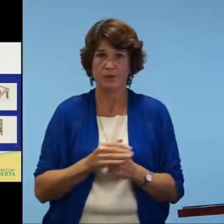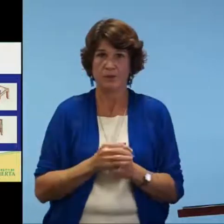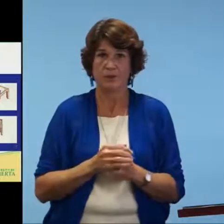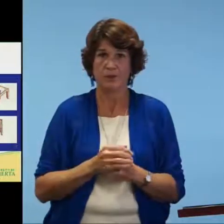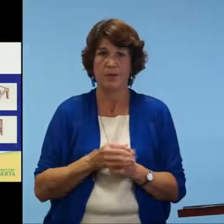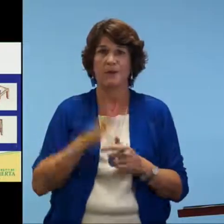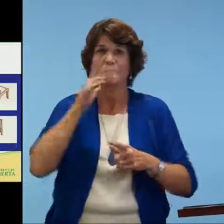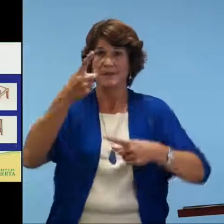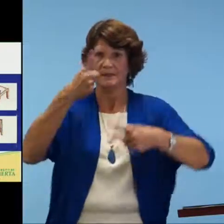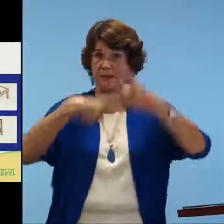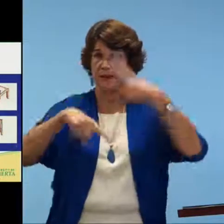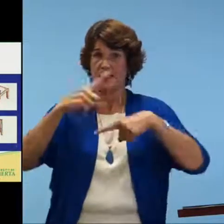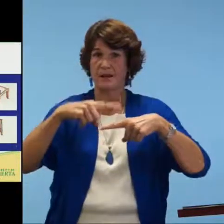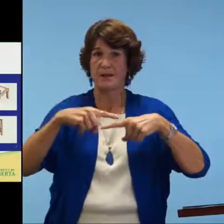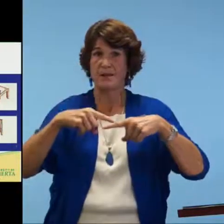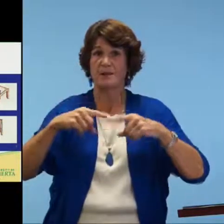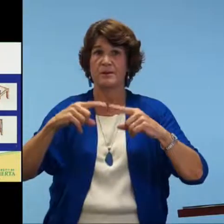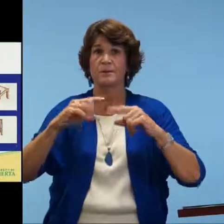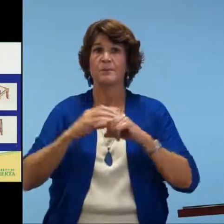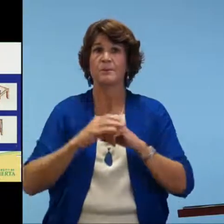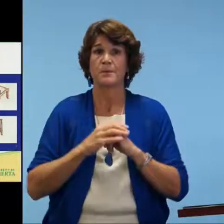So the screen will be comprised of the signer.